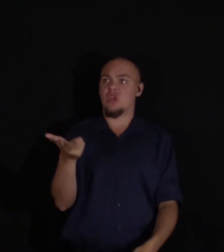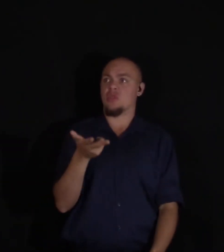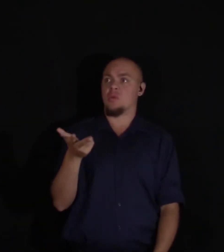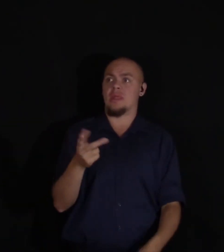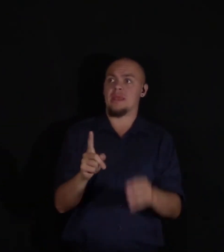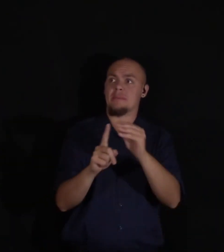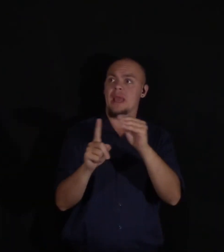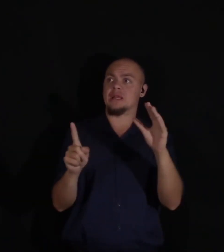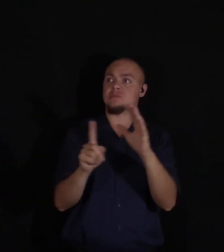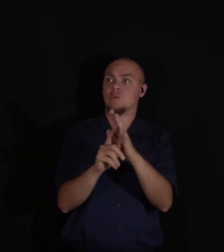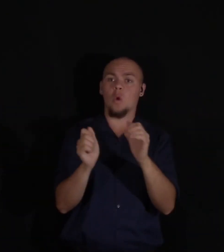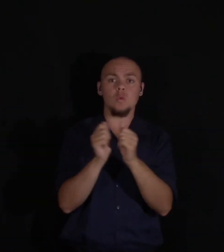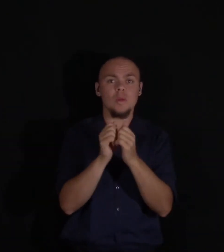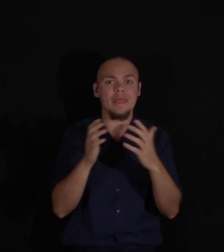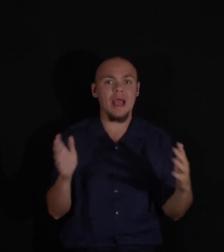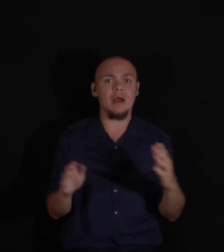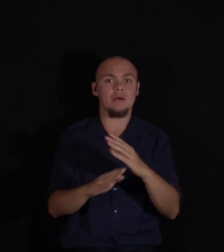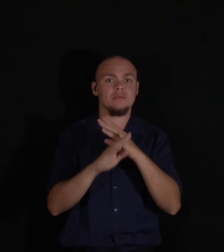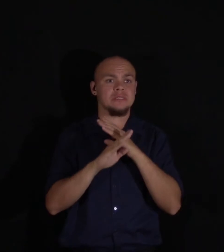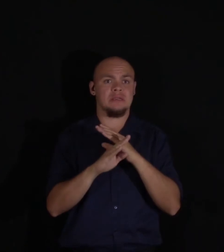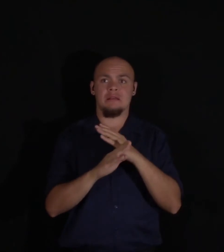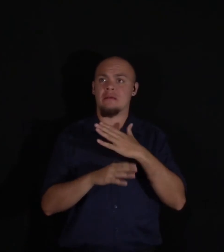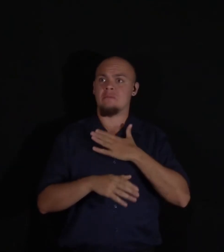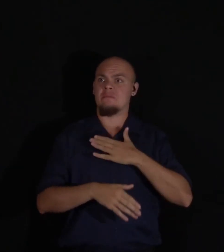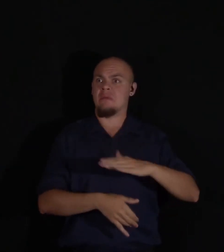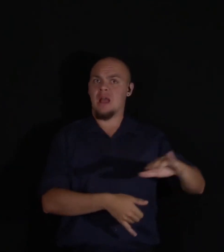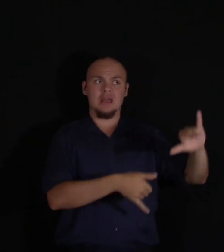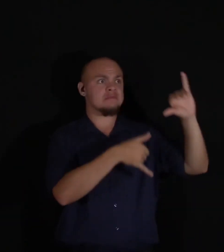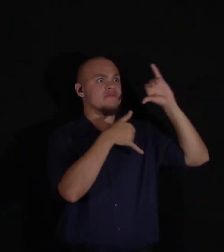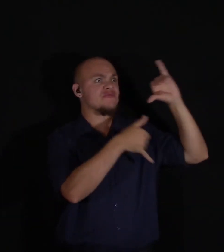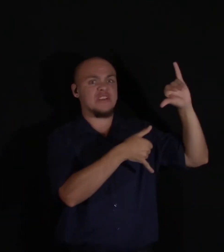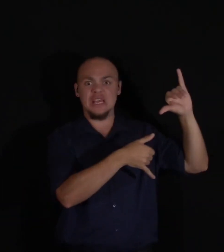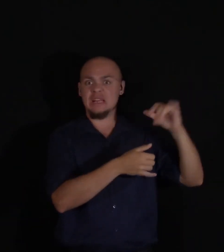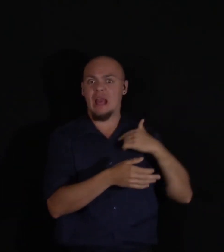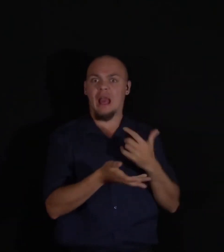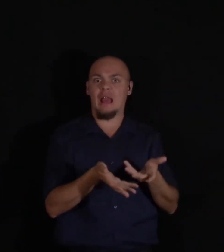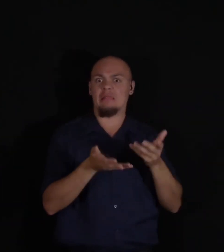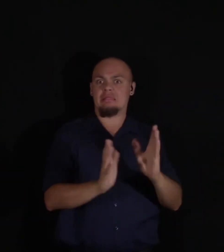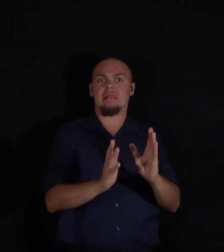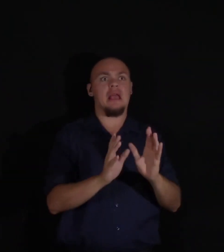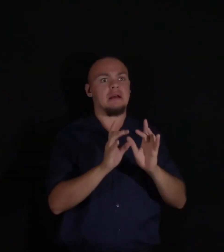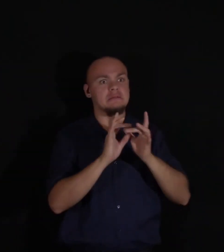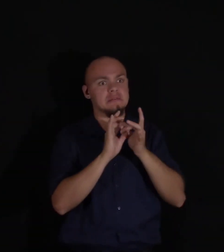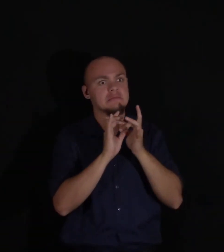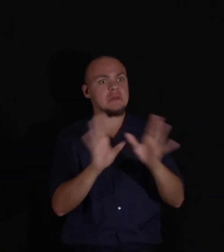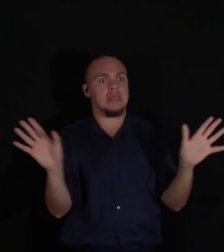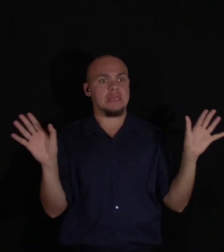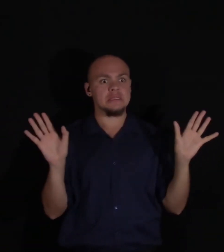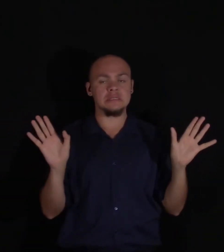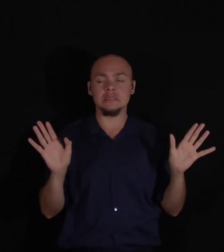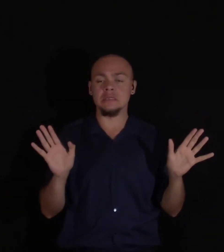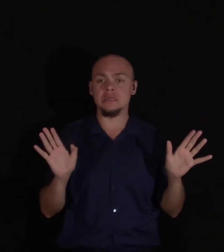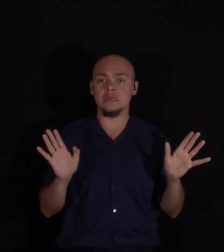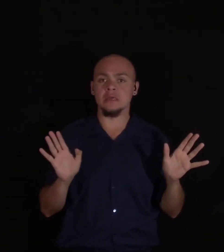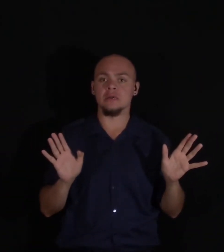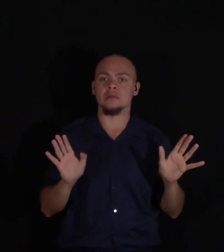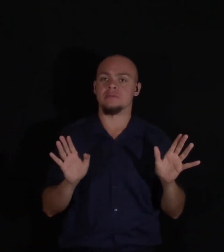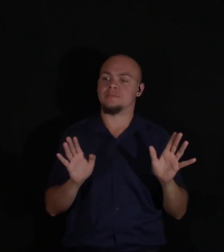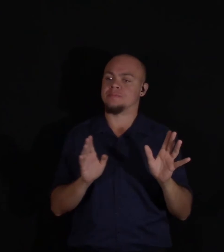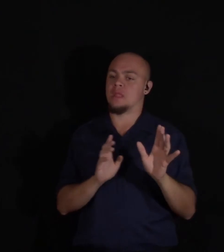unprotected to the malice of the fiend whom I had let loose among them. At these moments I